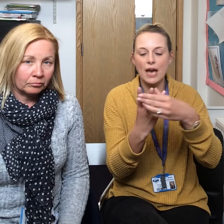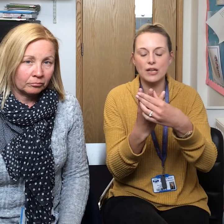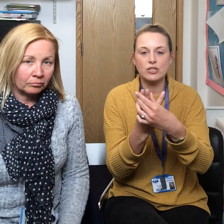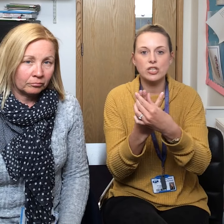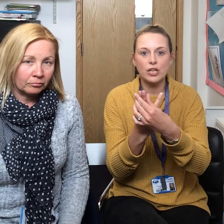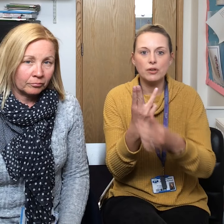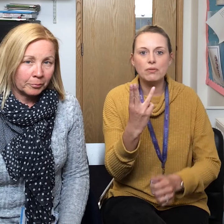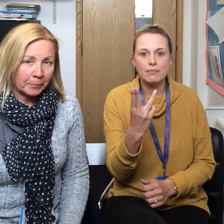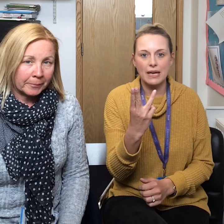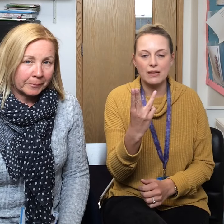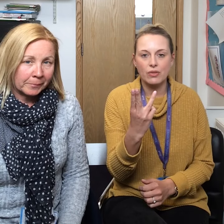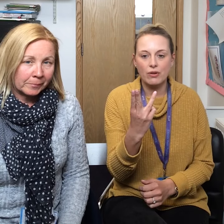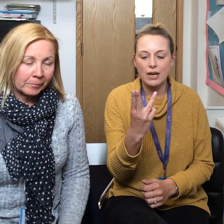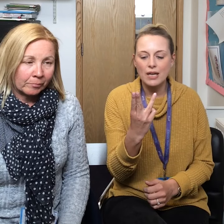and two make three.